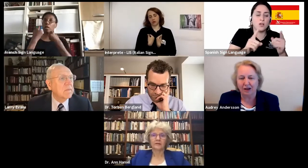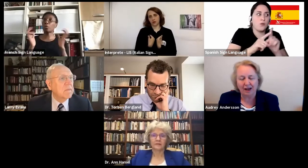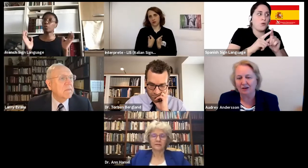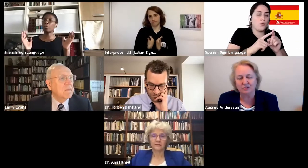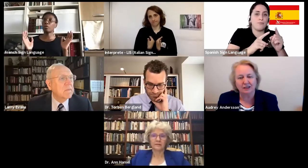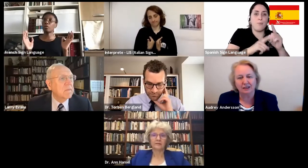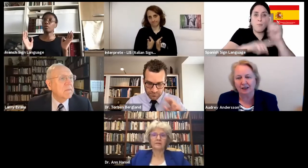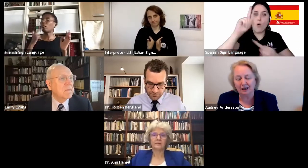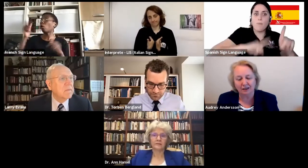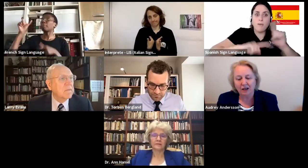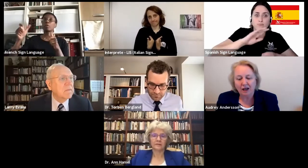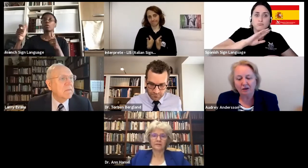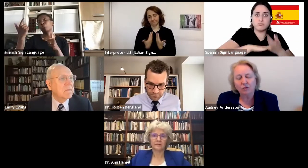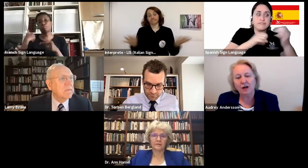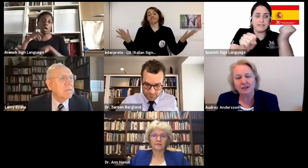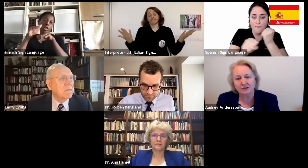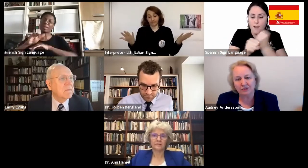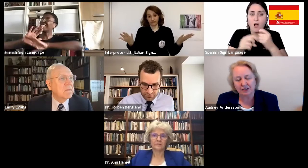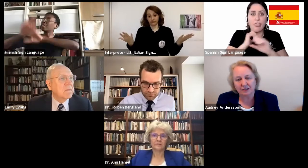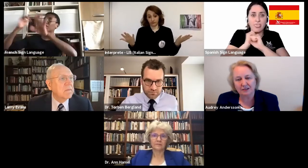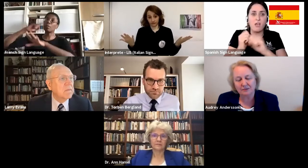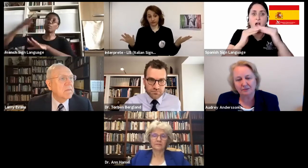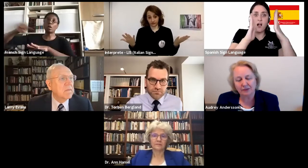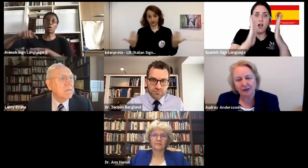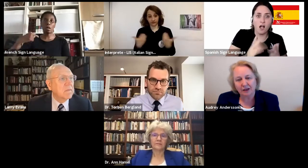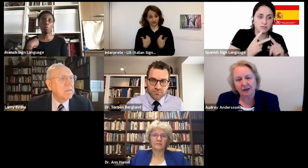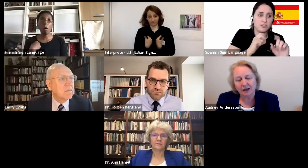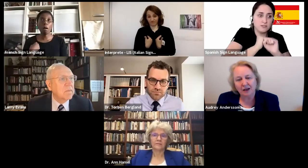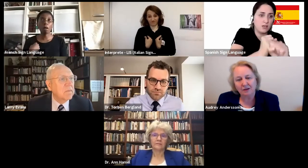housing and all kinds of things.